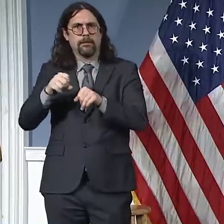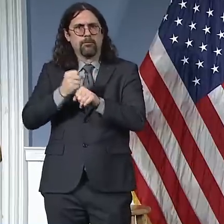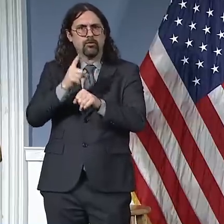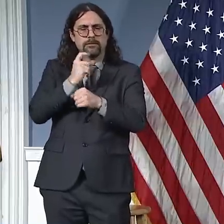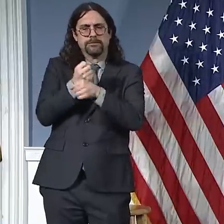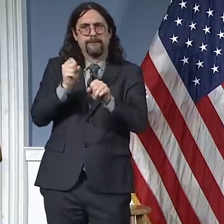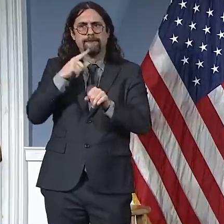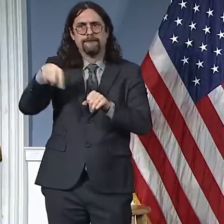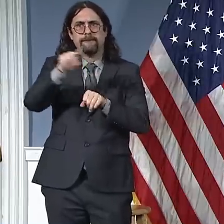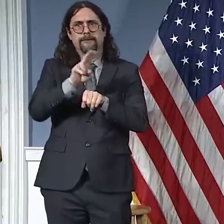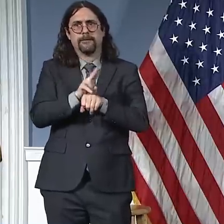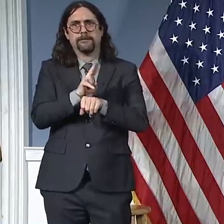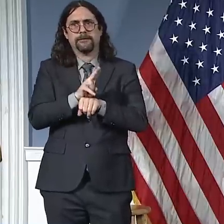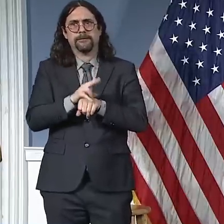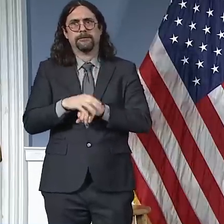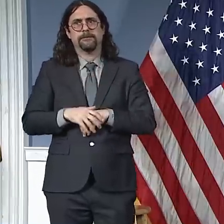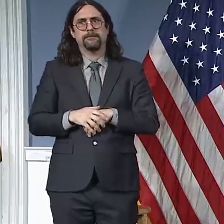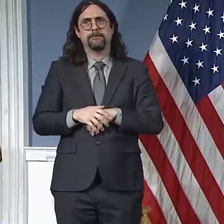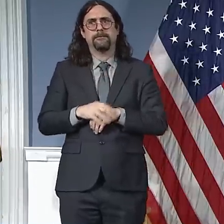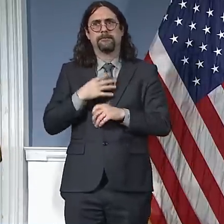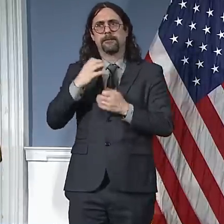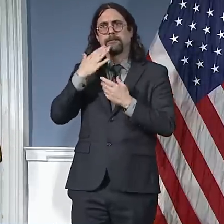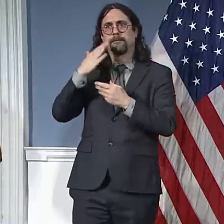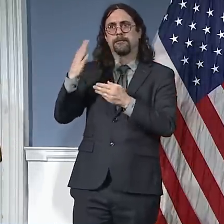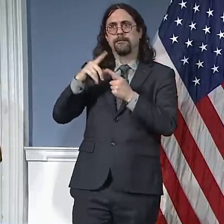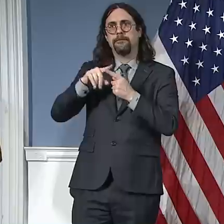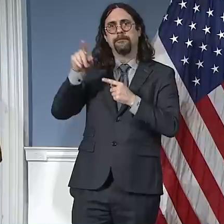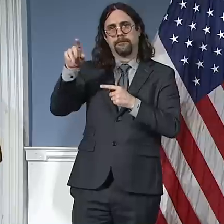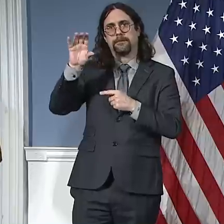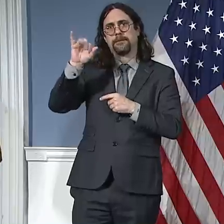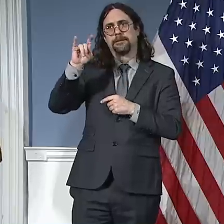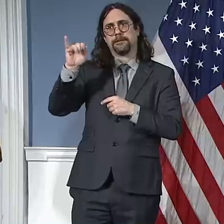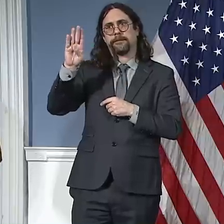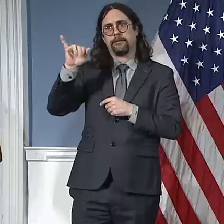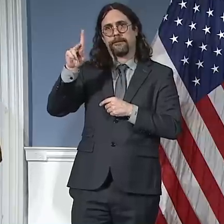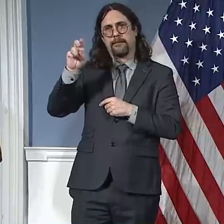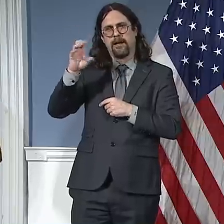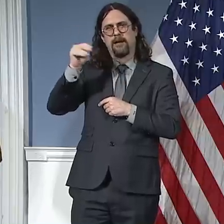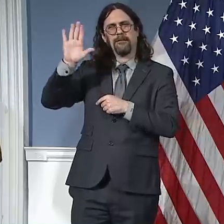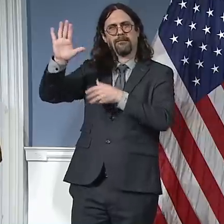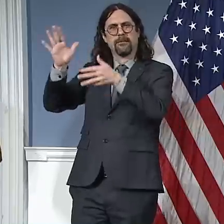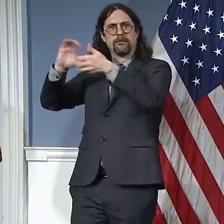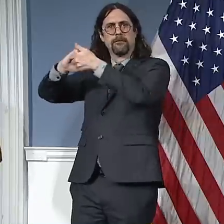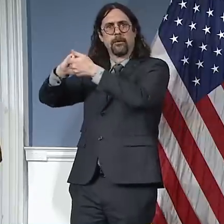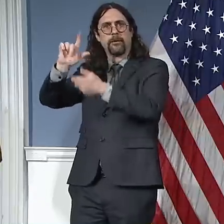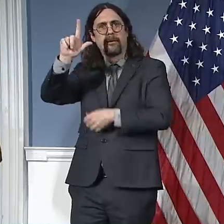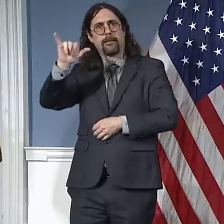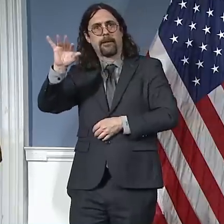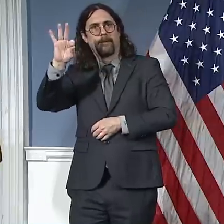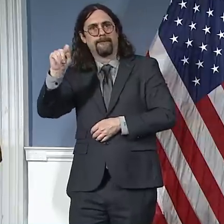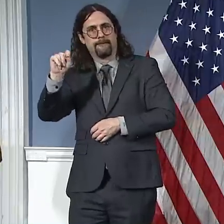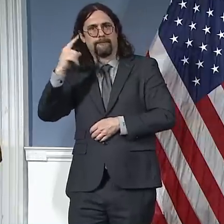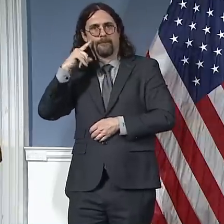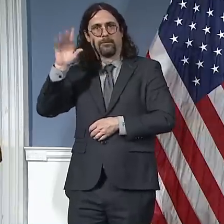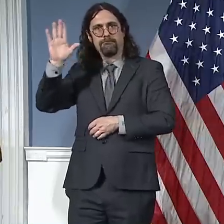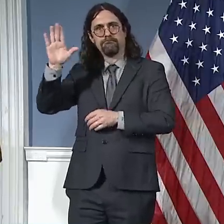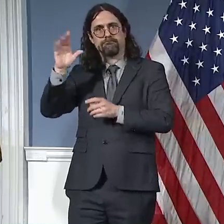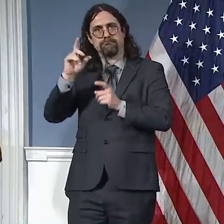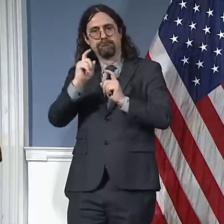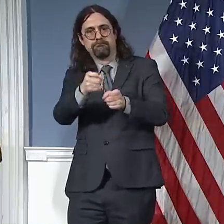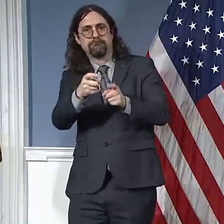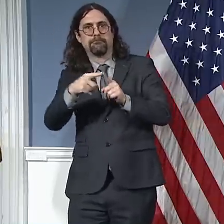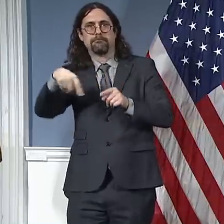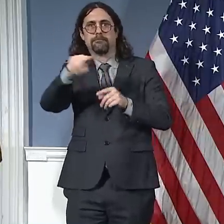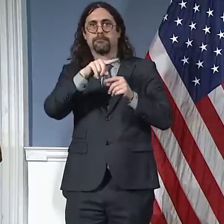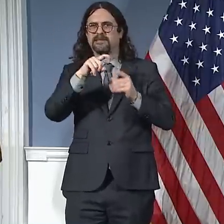Now to a very important issue that has come up a number of times, and I understand why it's a hugely important issue, which